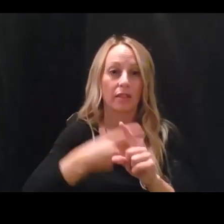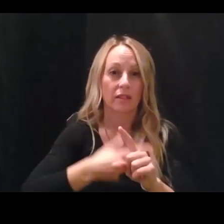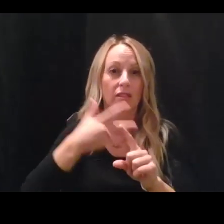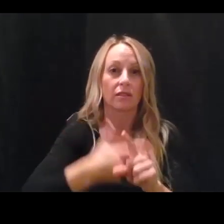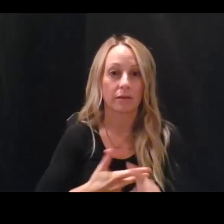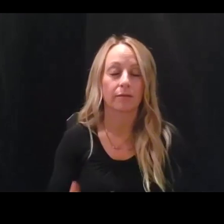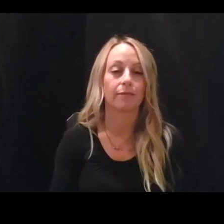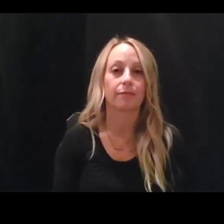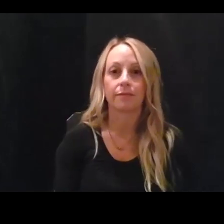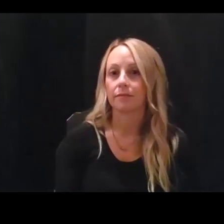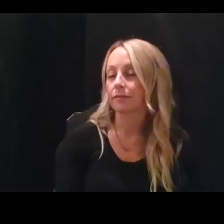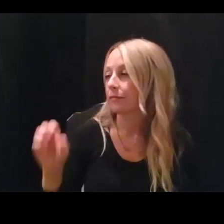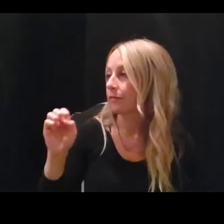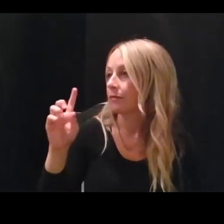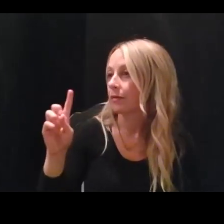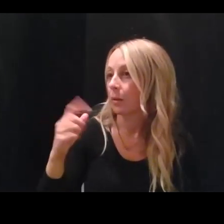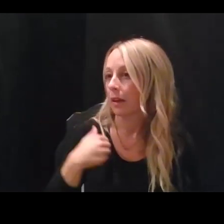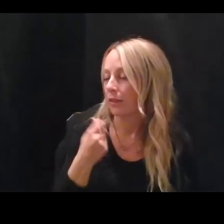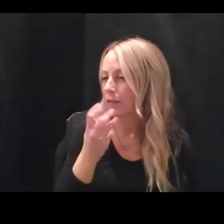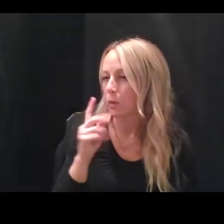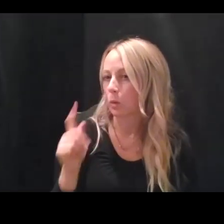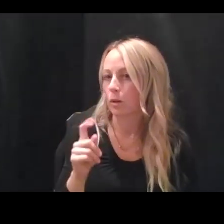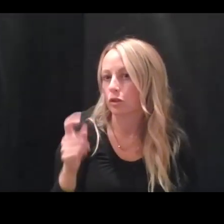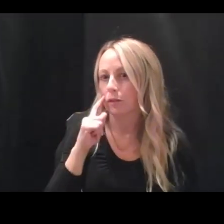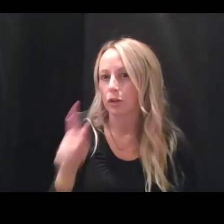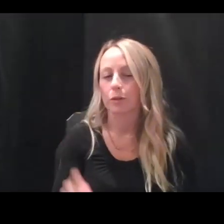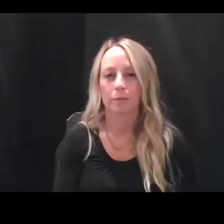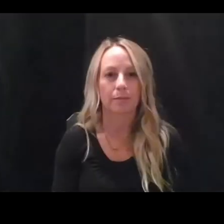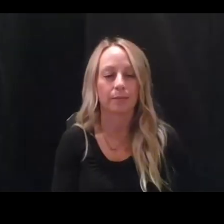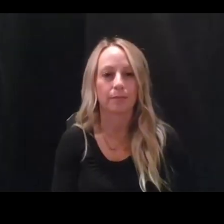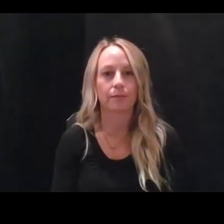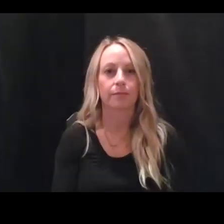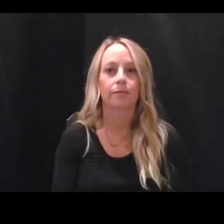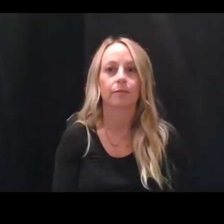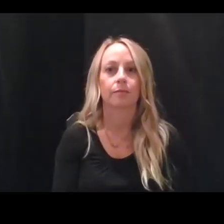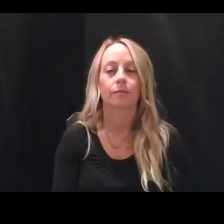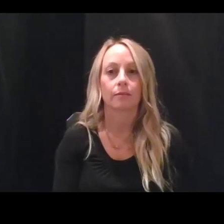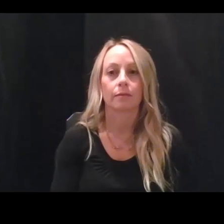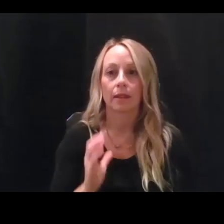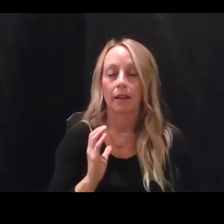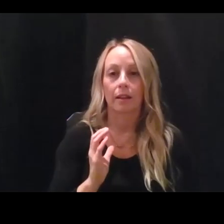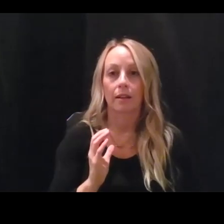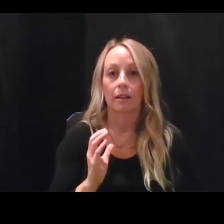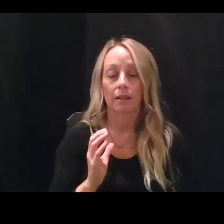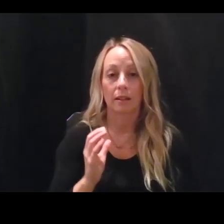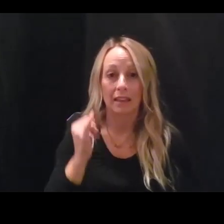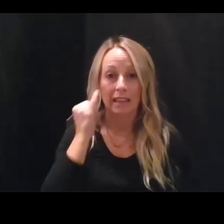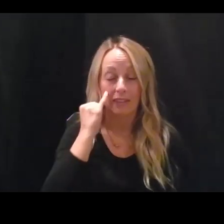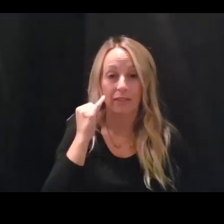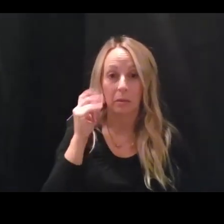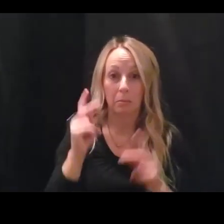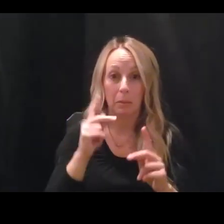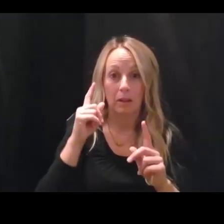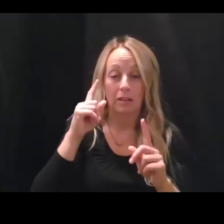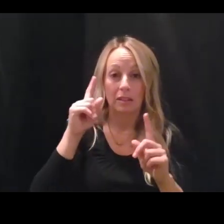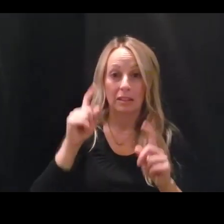Ed, we have a couple questions here for you that we could have you address. Are individuals that test positive and are asymptomatic being asked